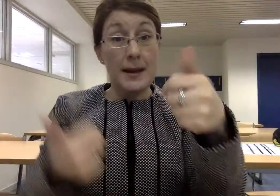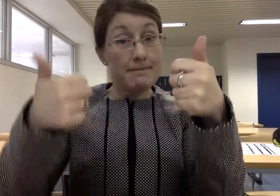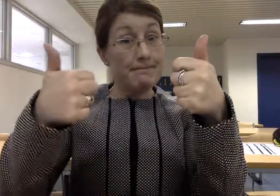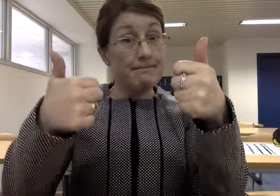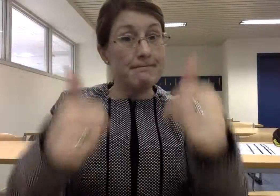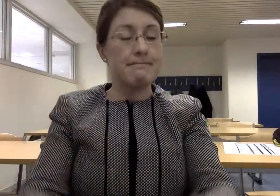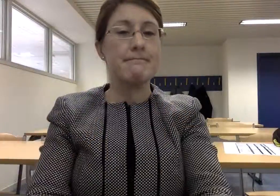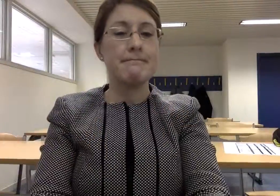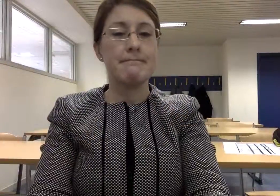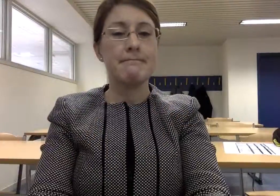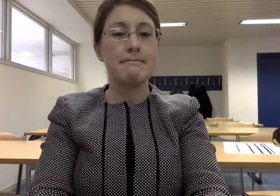but i mean